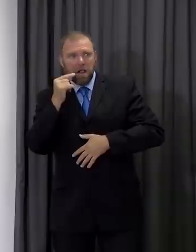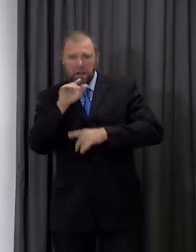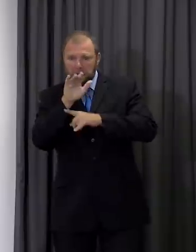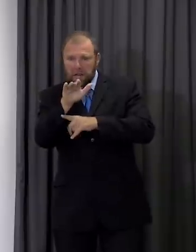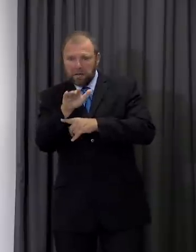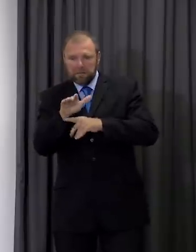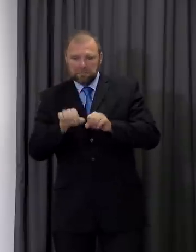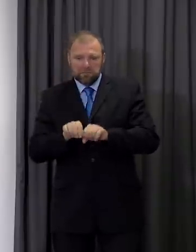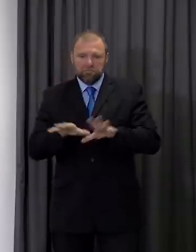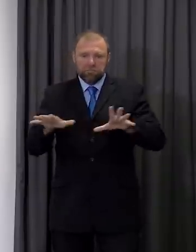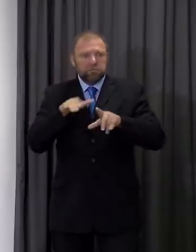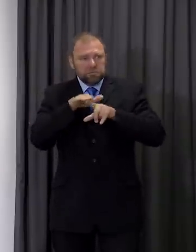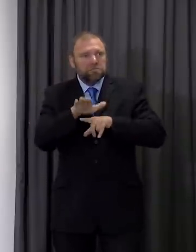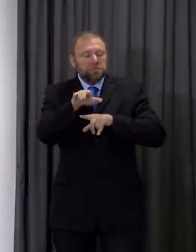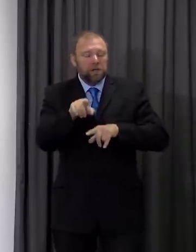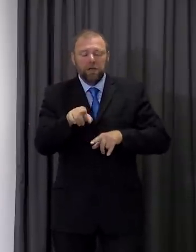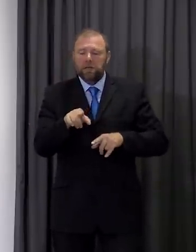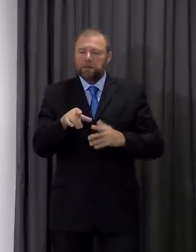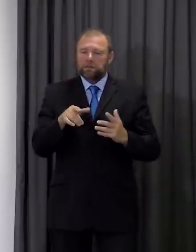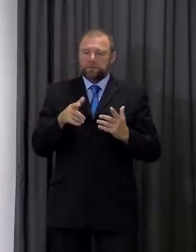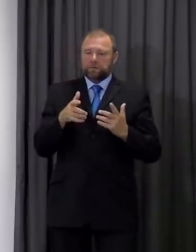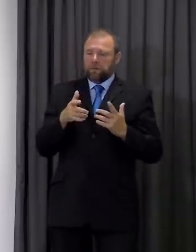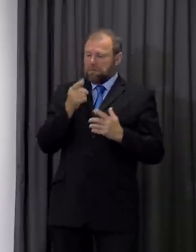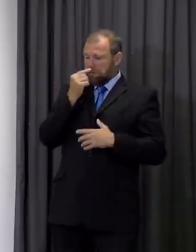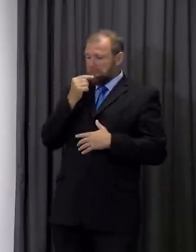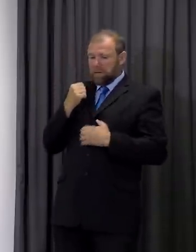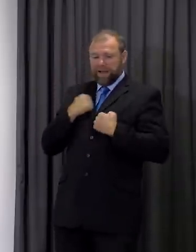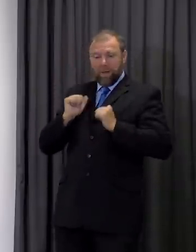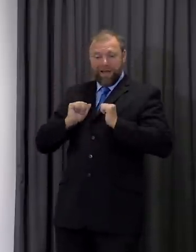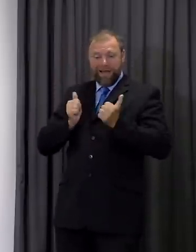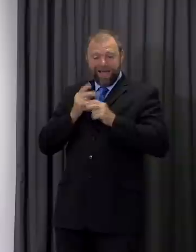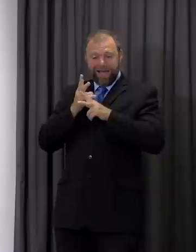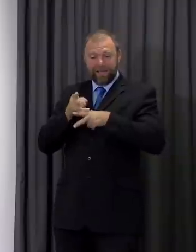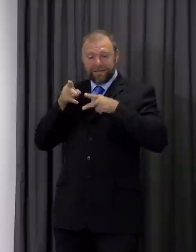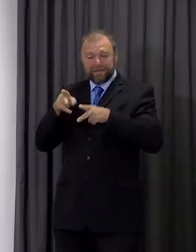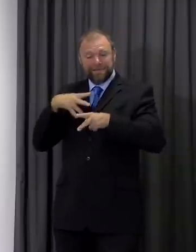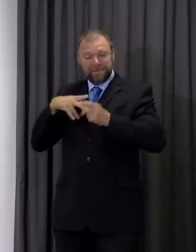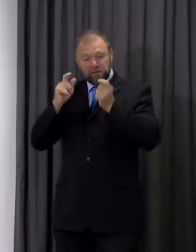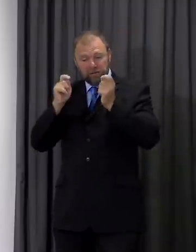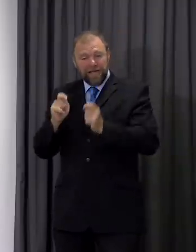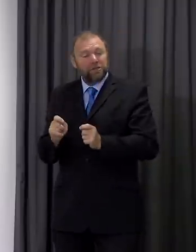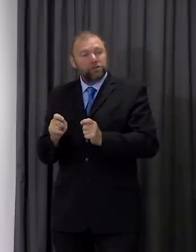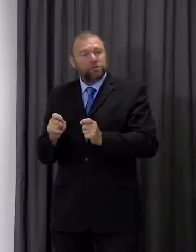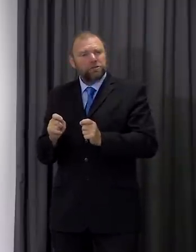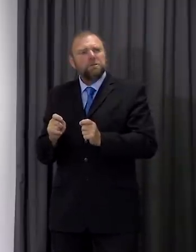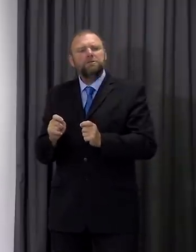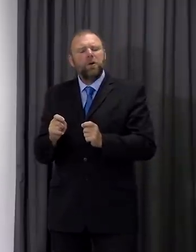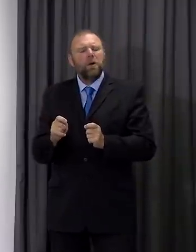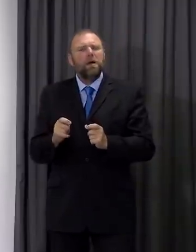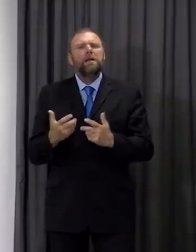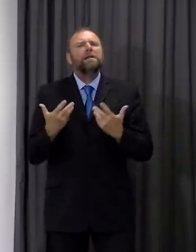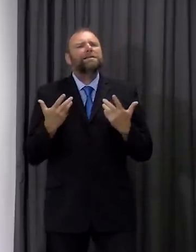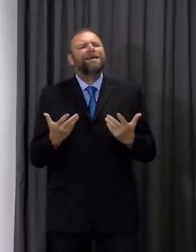We've looked at what that'll mean in terms of changing different parts of the way our healthcare system works. We'll look different to the position we're in within March